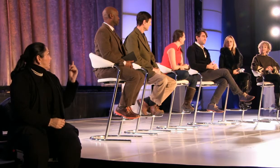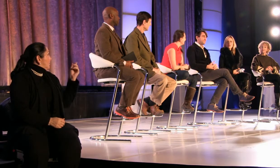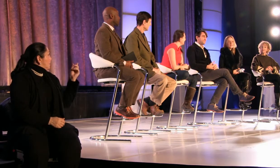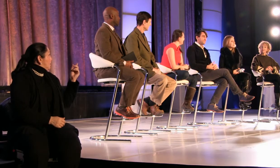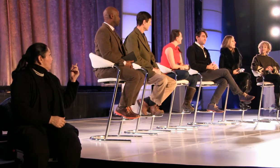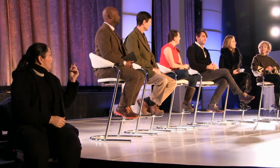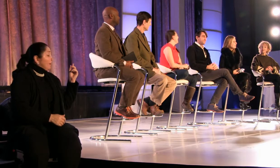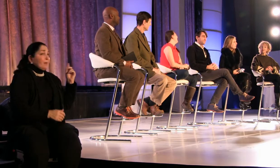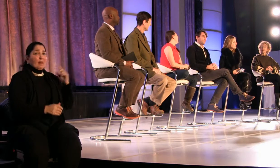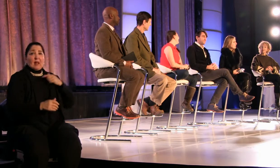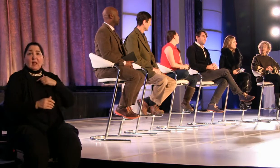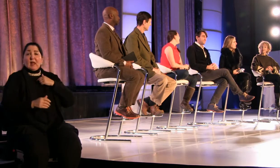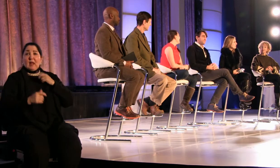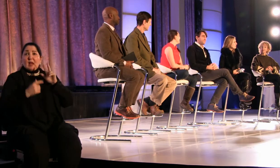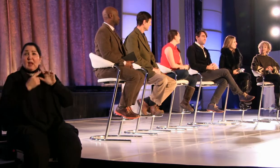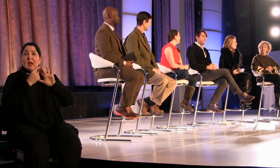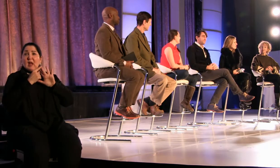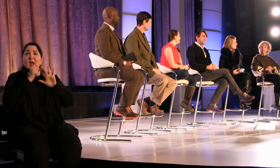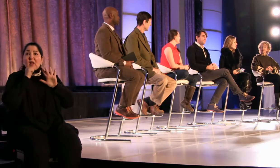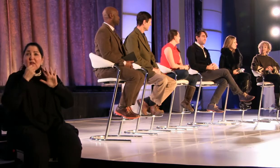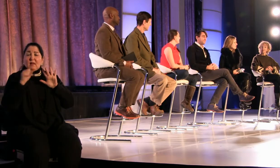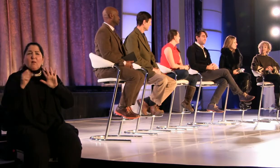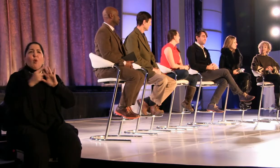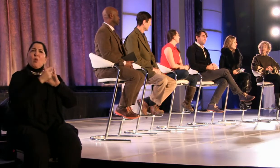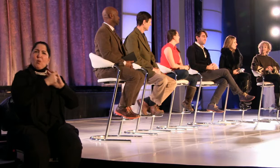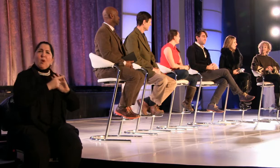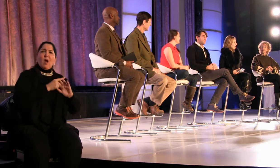It's safer because it's true.